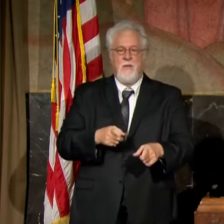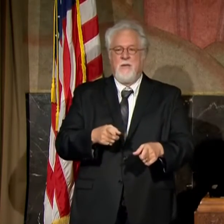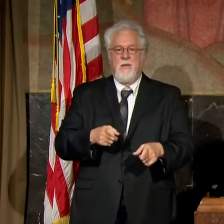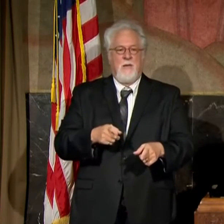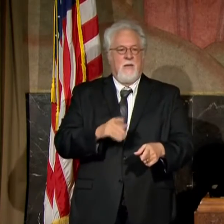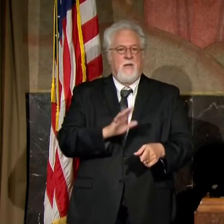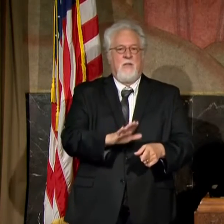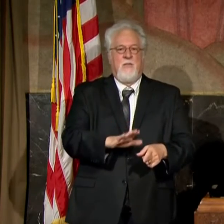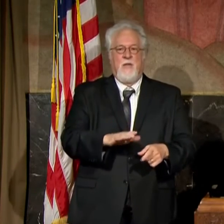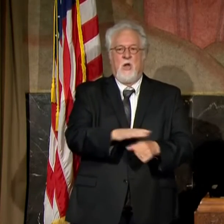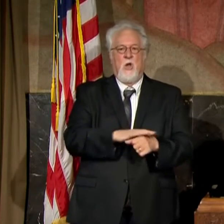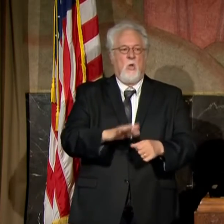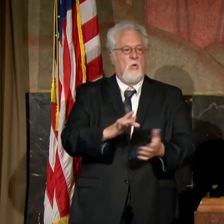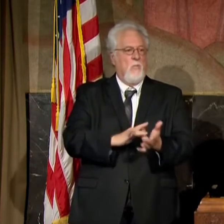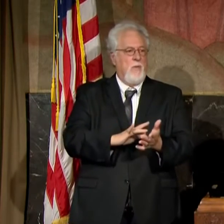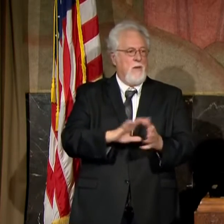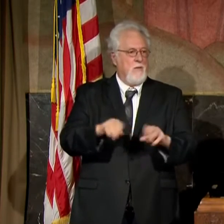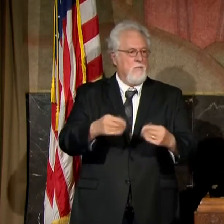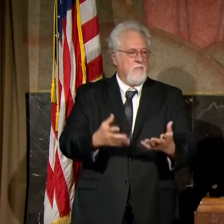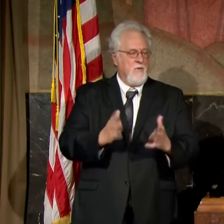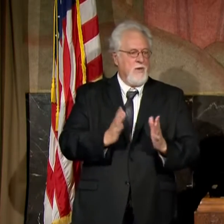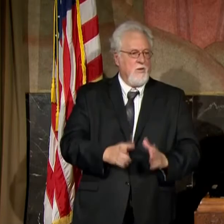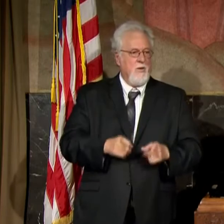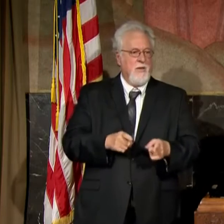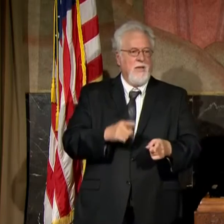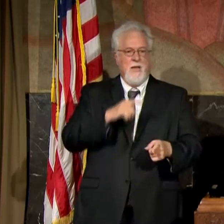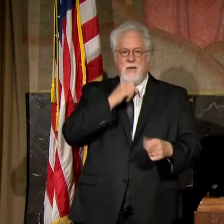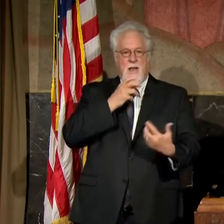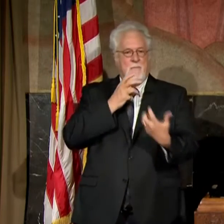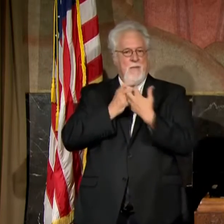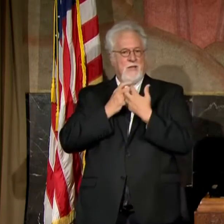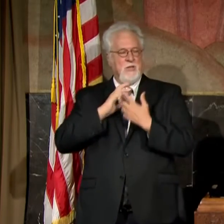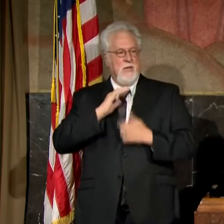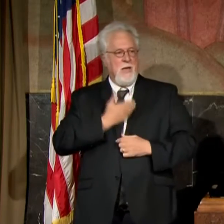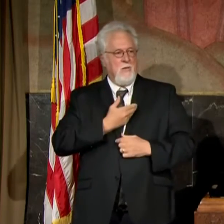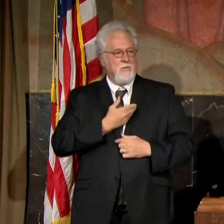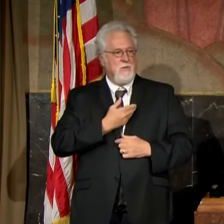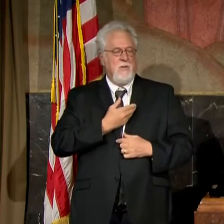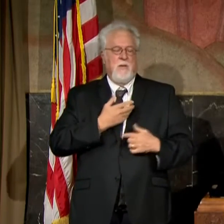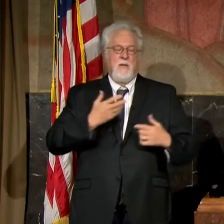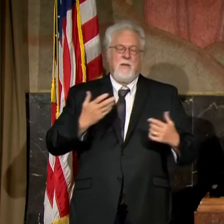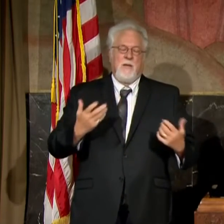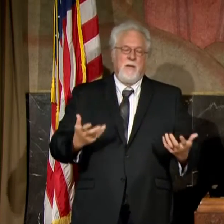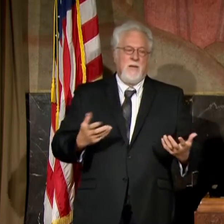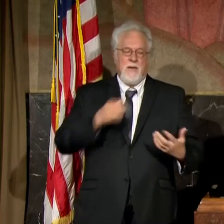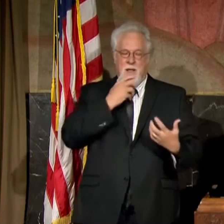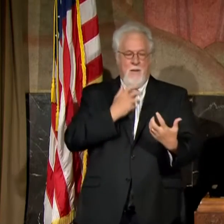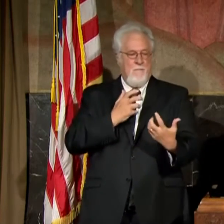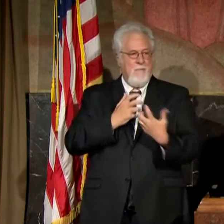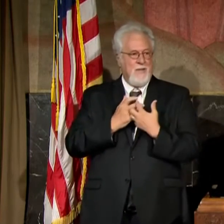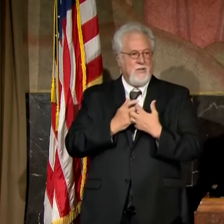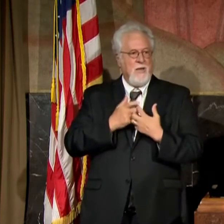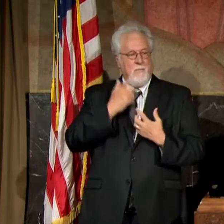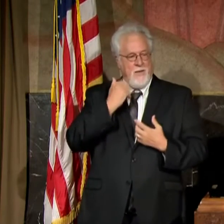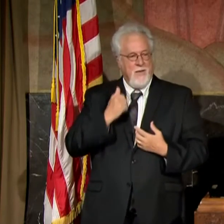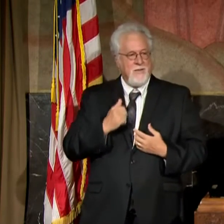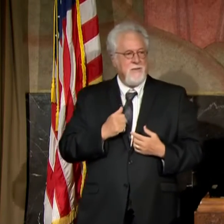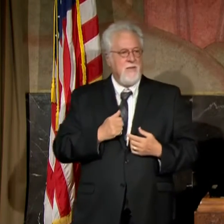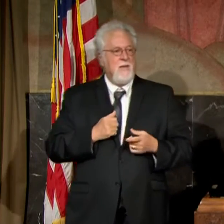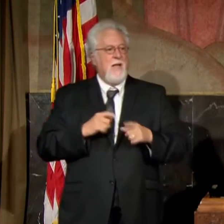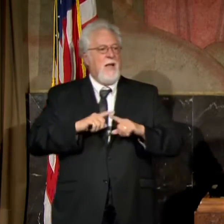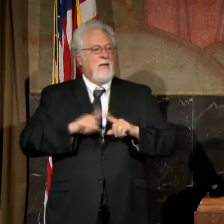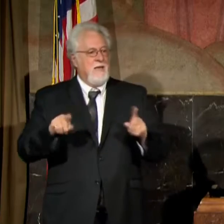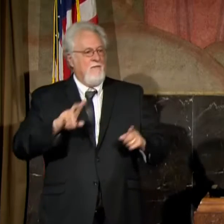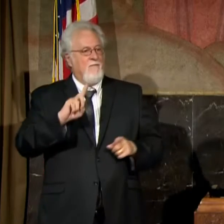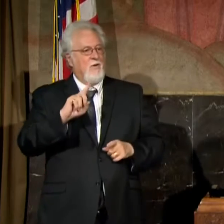local medical provider, and they're saying it's not matching up. Well, if it's not matching up, it's because there's